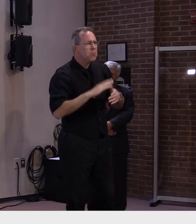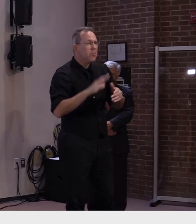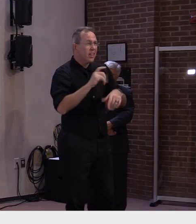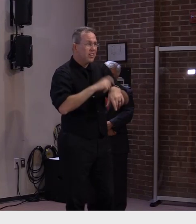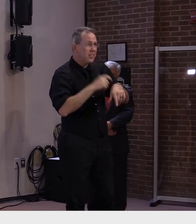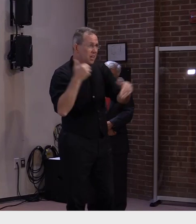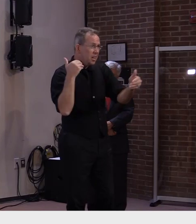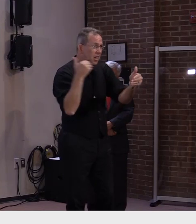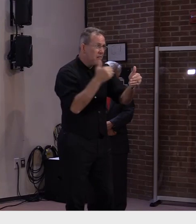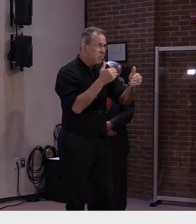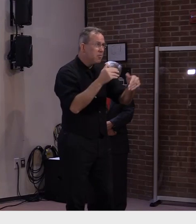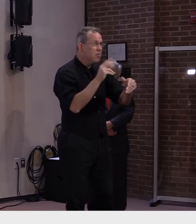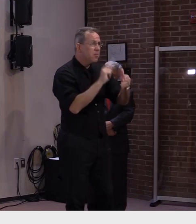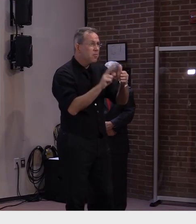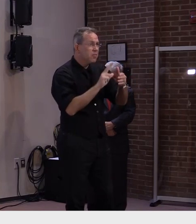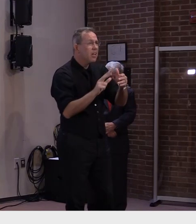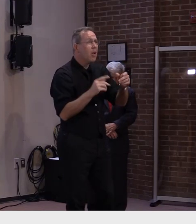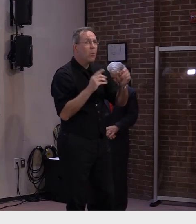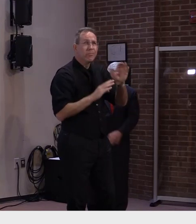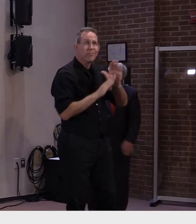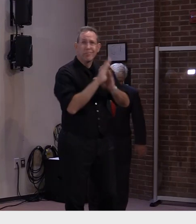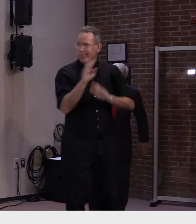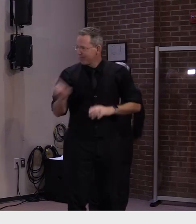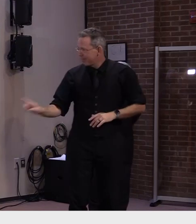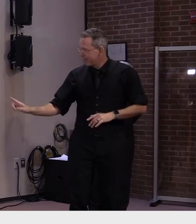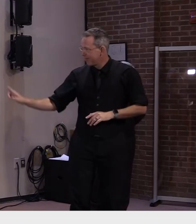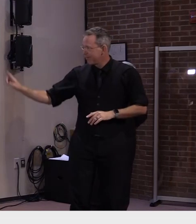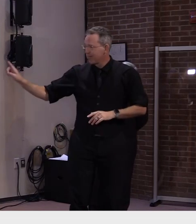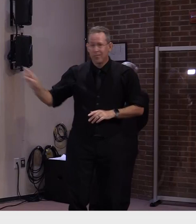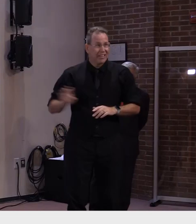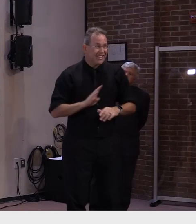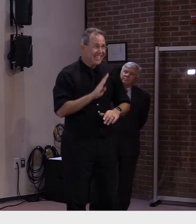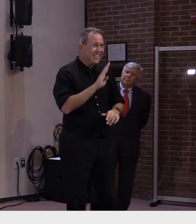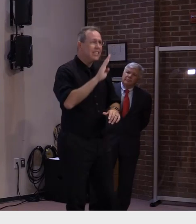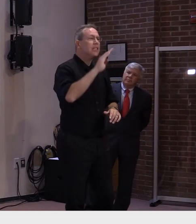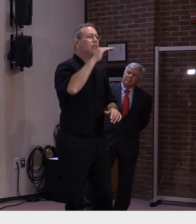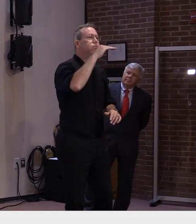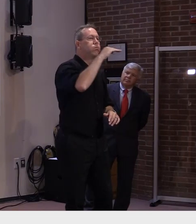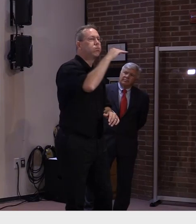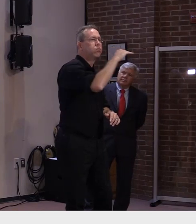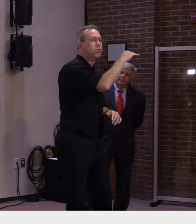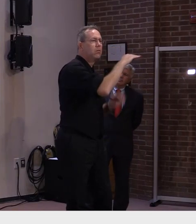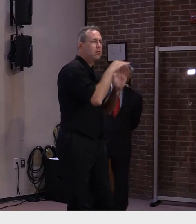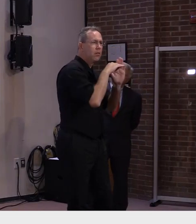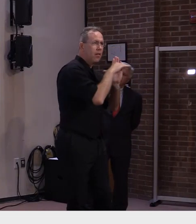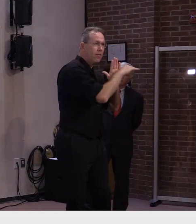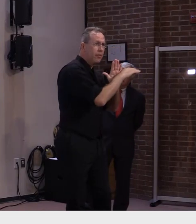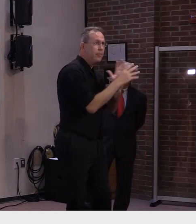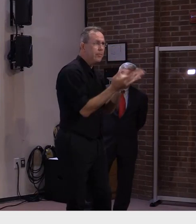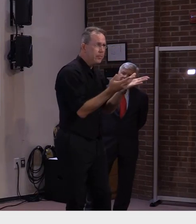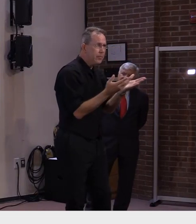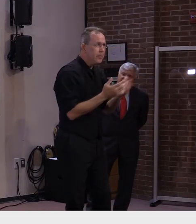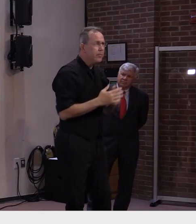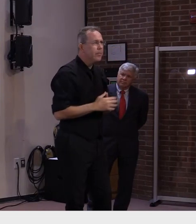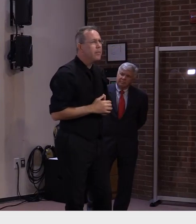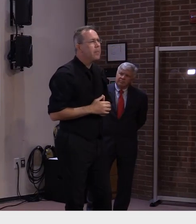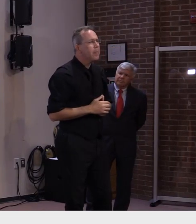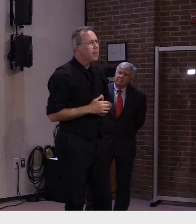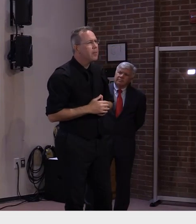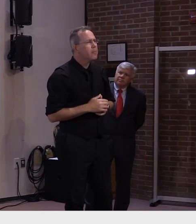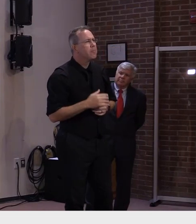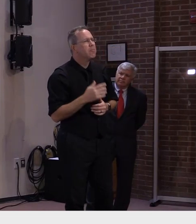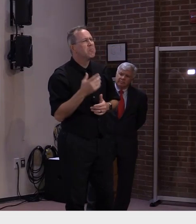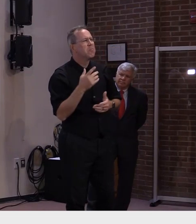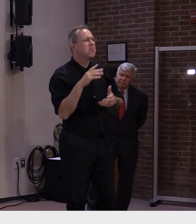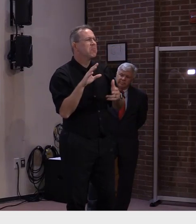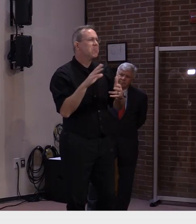start to see cases really slow and start to come down. And we're looking at, you seven-day average that's around 140 to 147 cases a